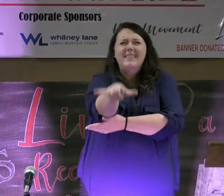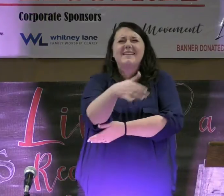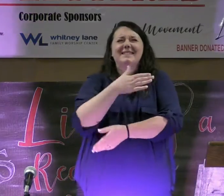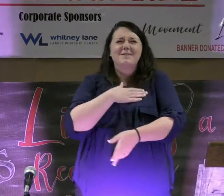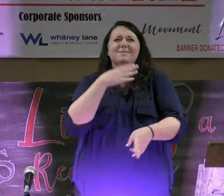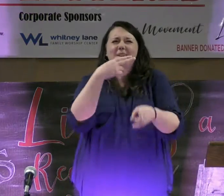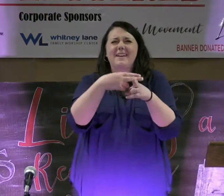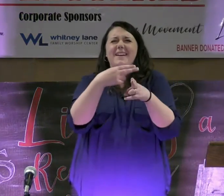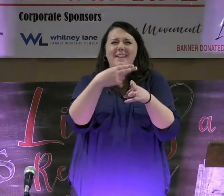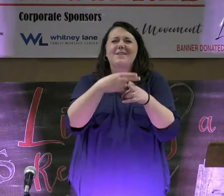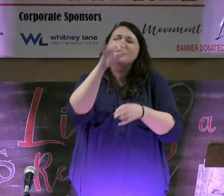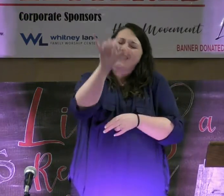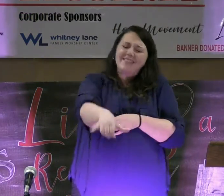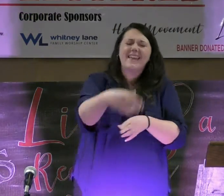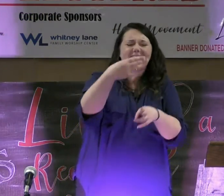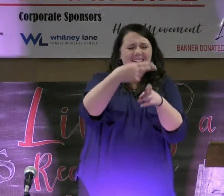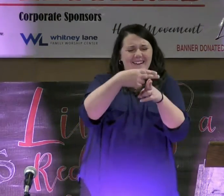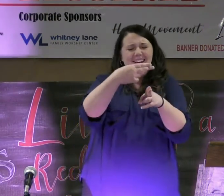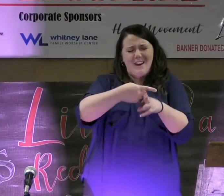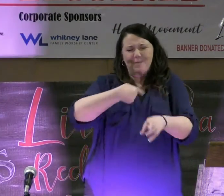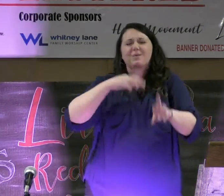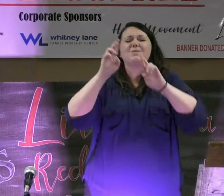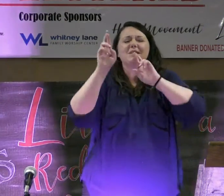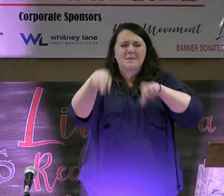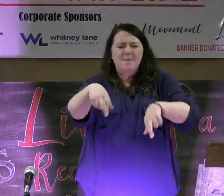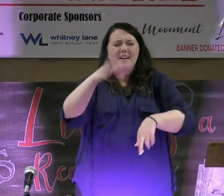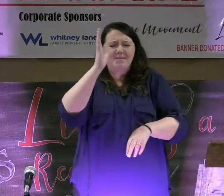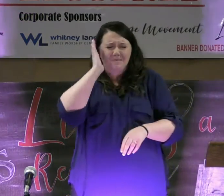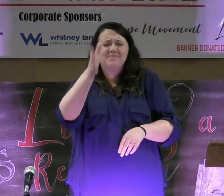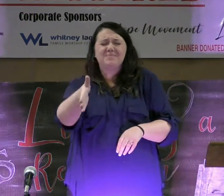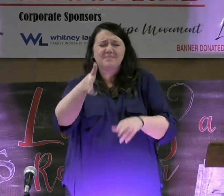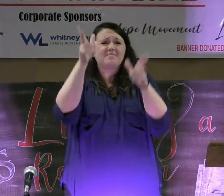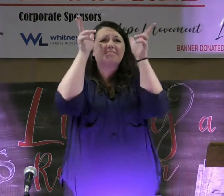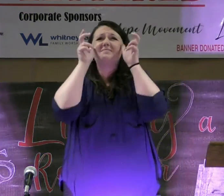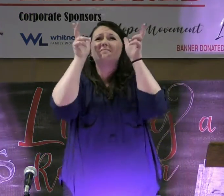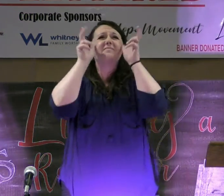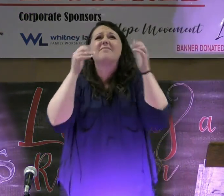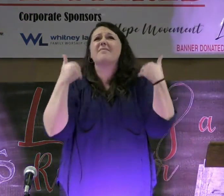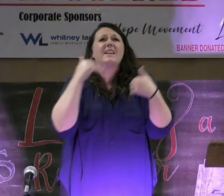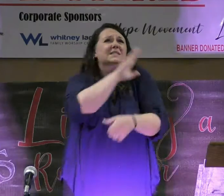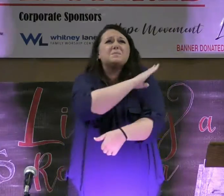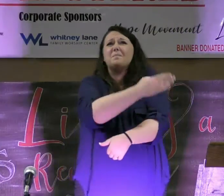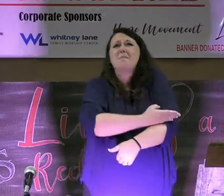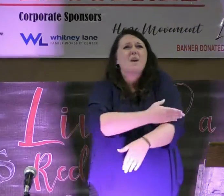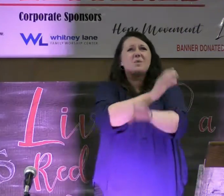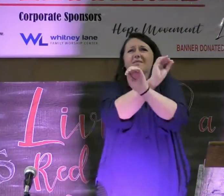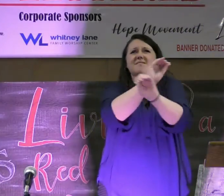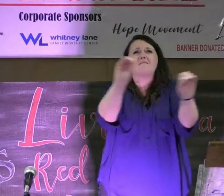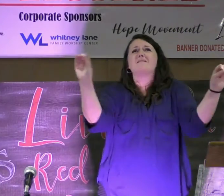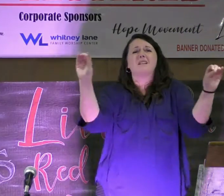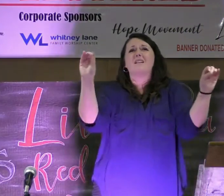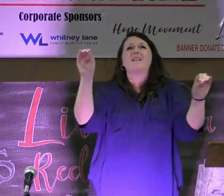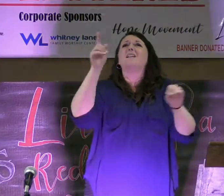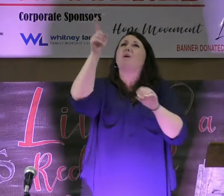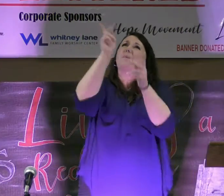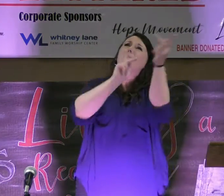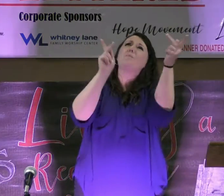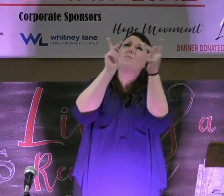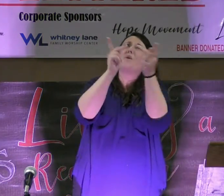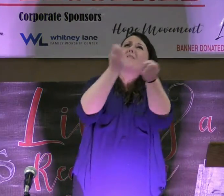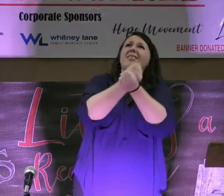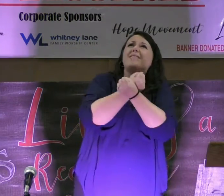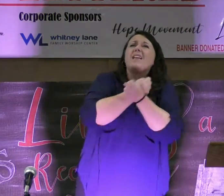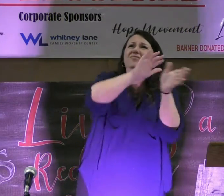my name. That is the name that I respond to. The enemy has no power here. Perfect love,